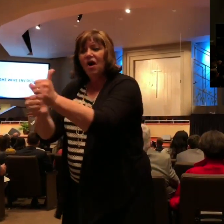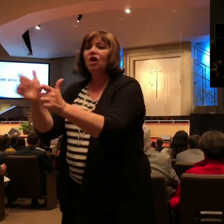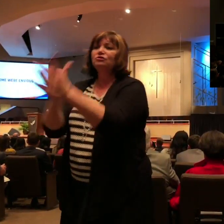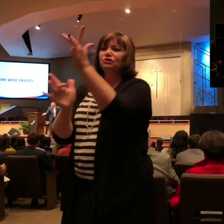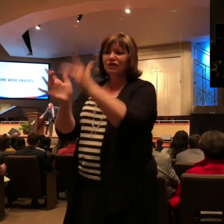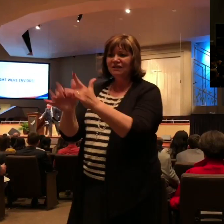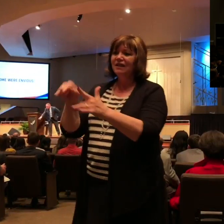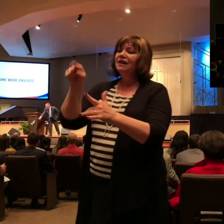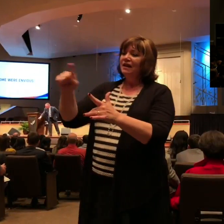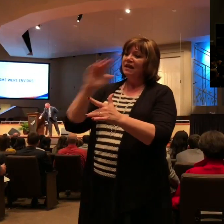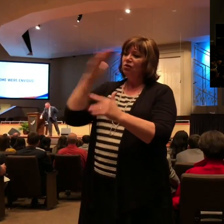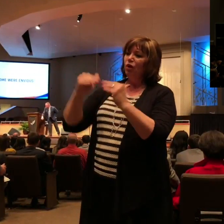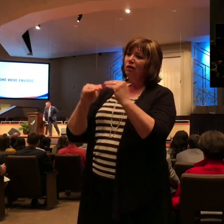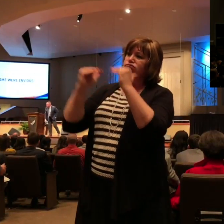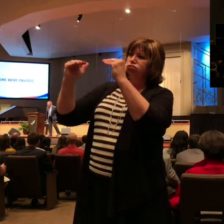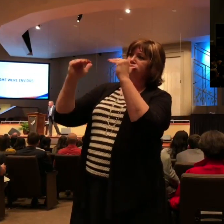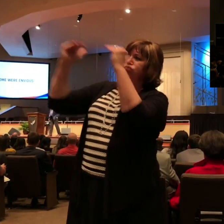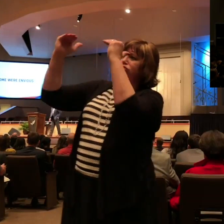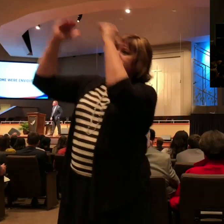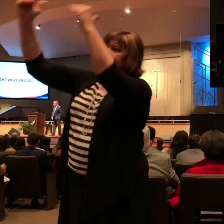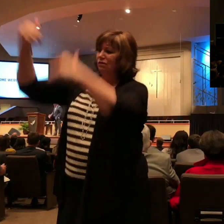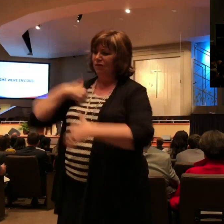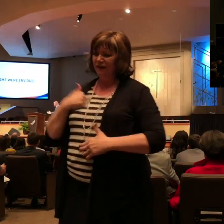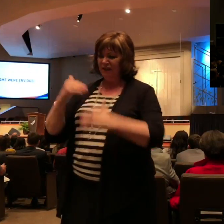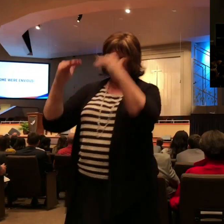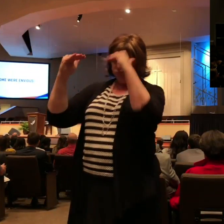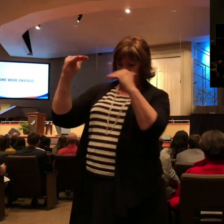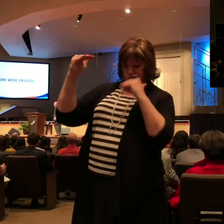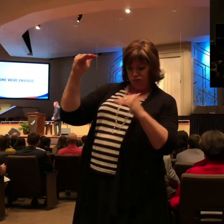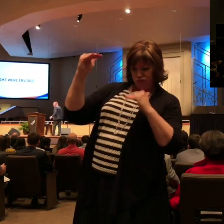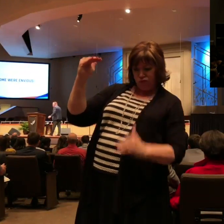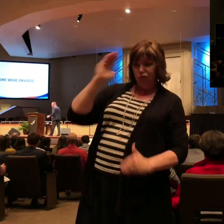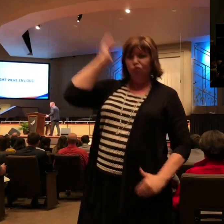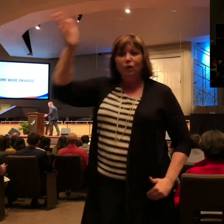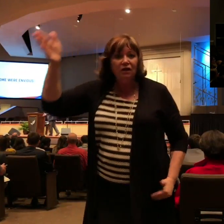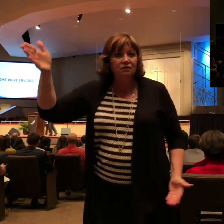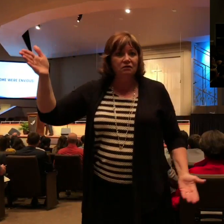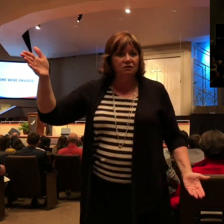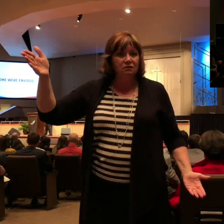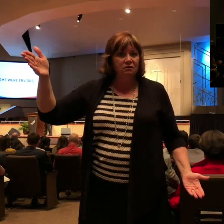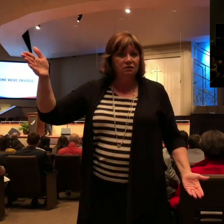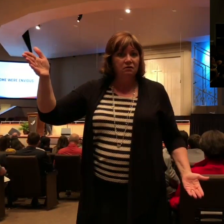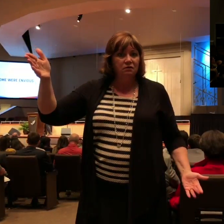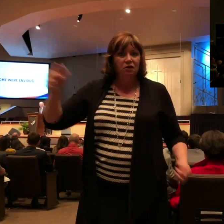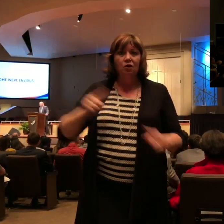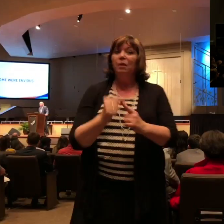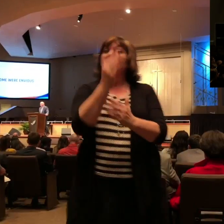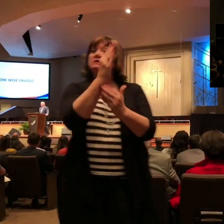increase. I must decrease. But that wasn't the spirit of some of these believers in Rome.